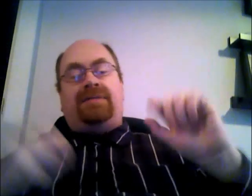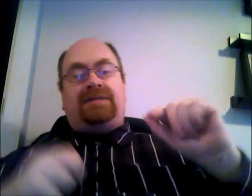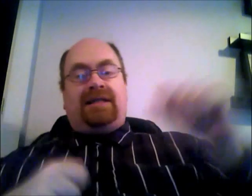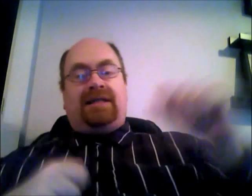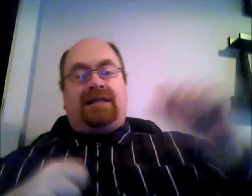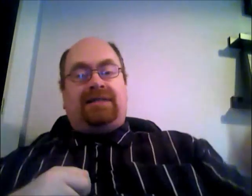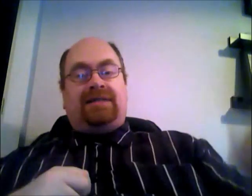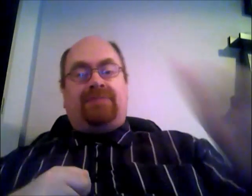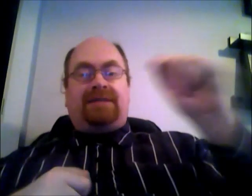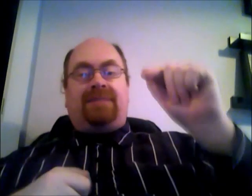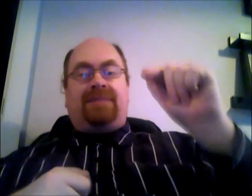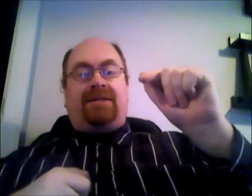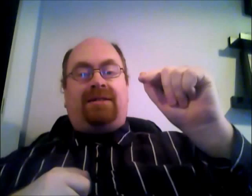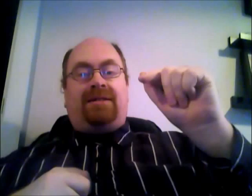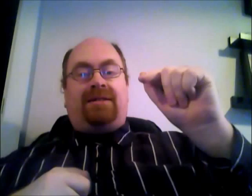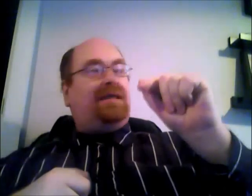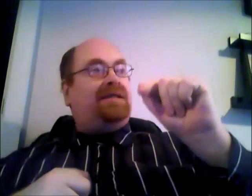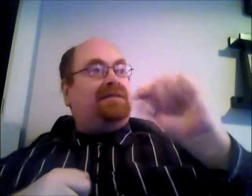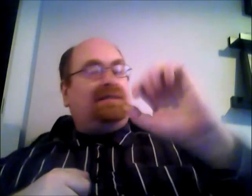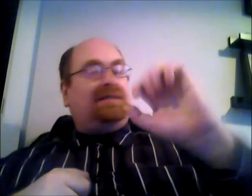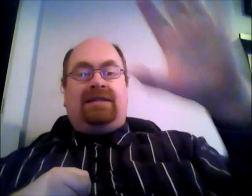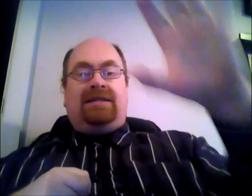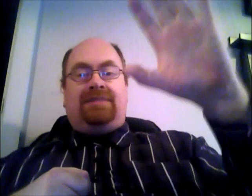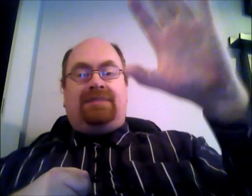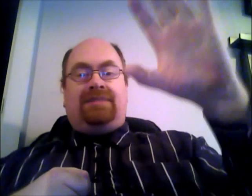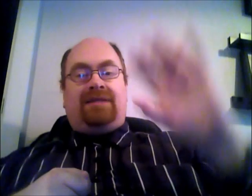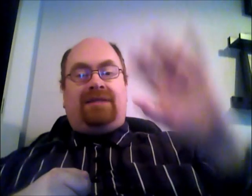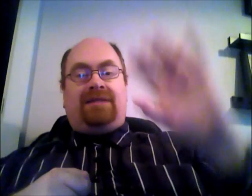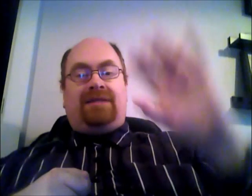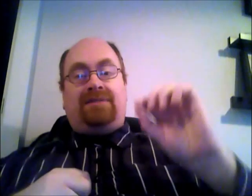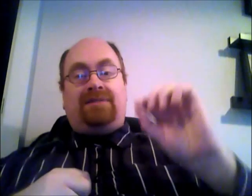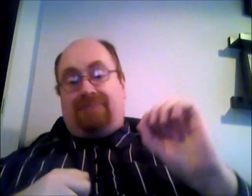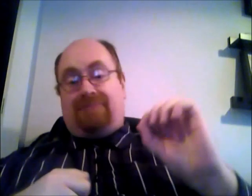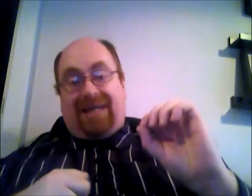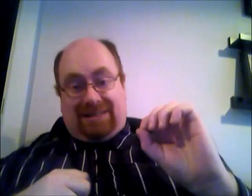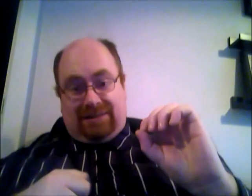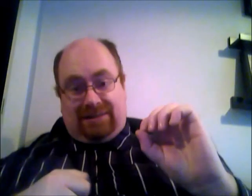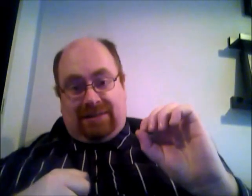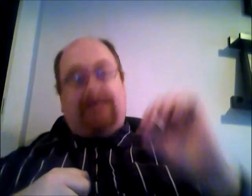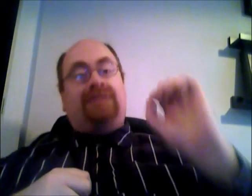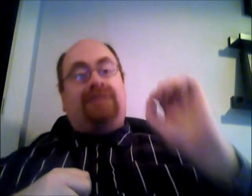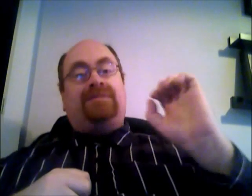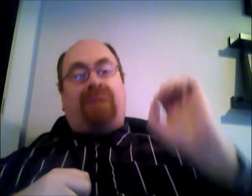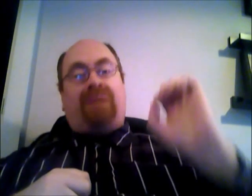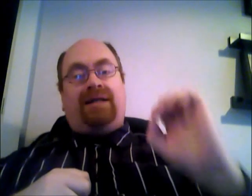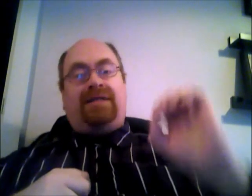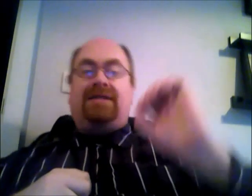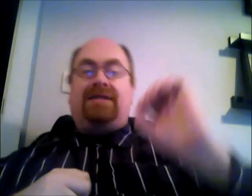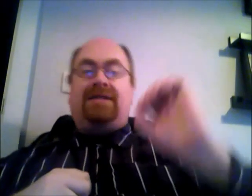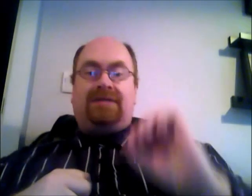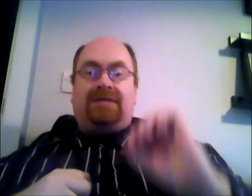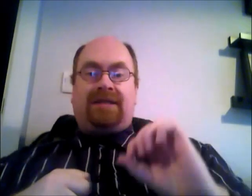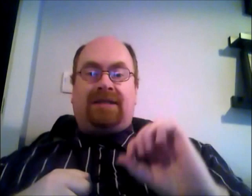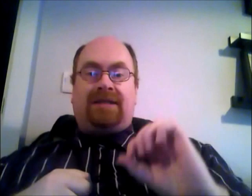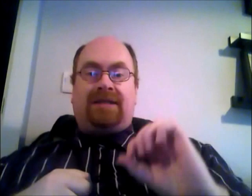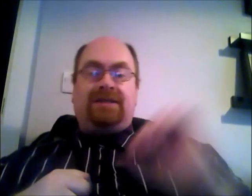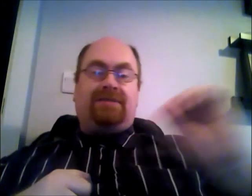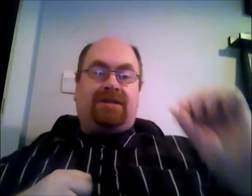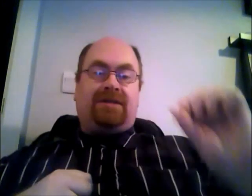say think it's like pressing a button and it's privatized now somebody has to buy it and to buy it they have to think it's an attractive proposition where they're going to make